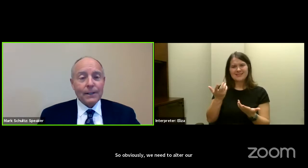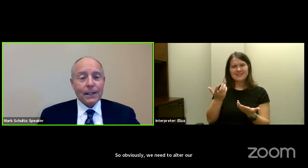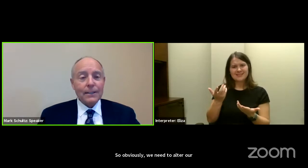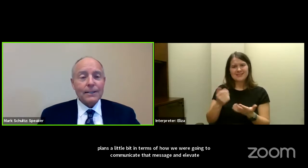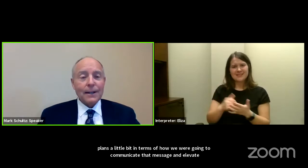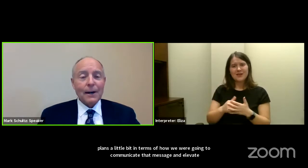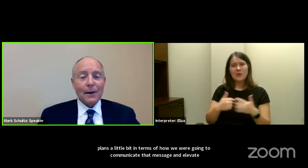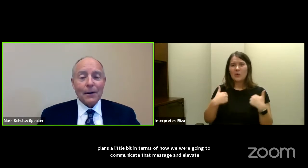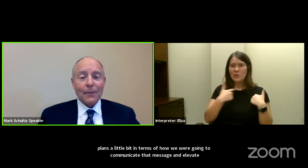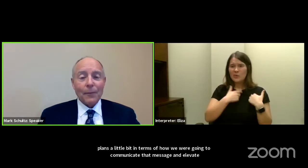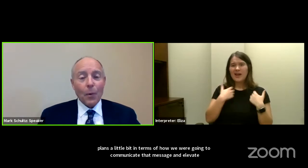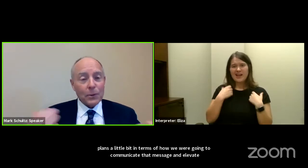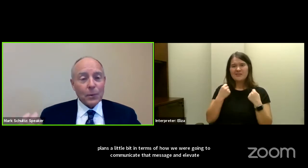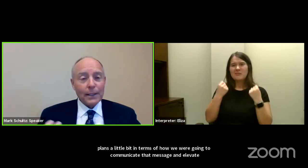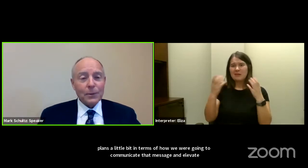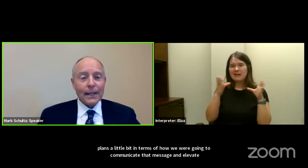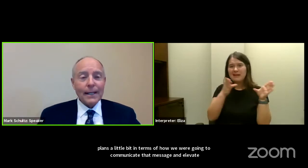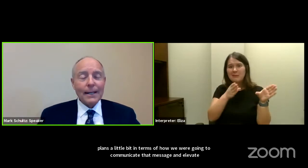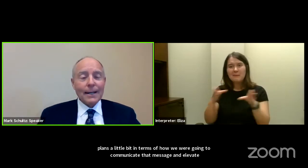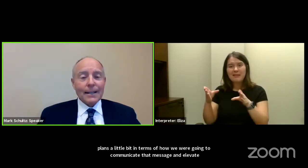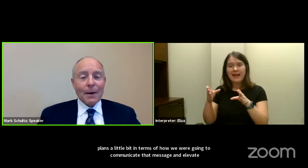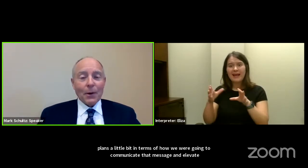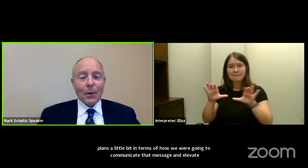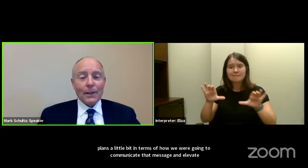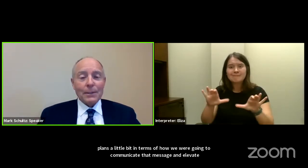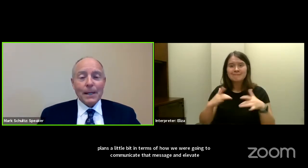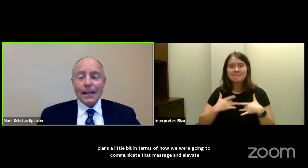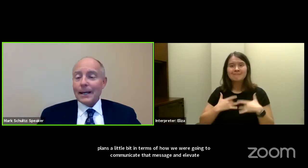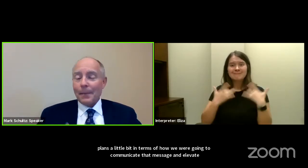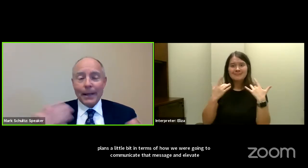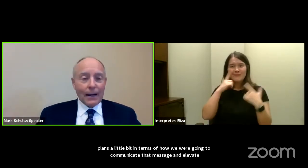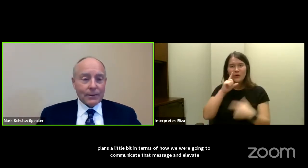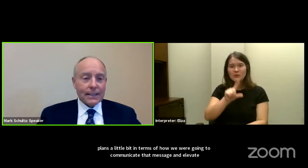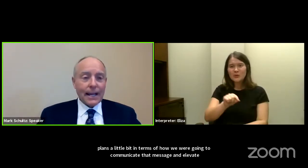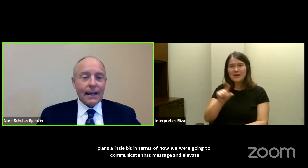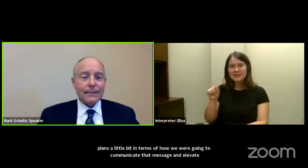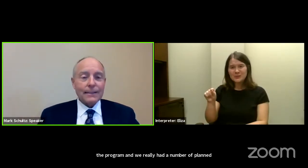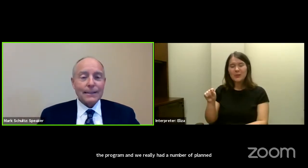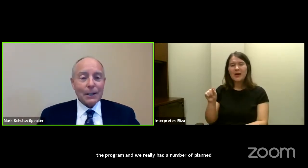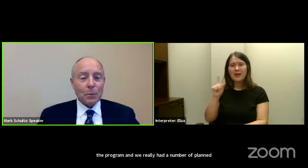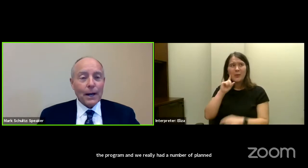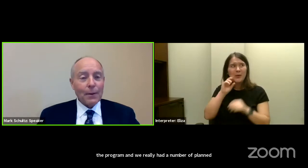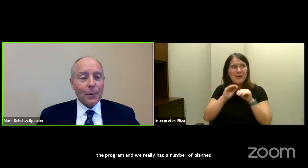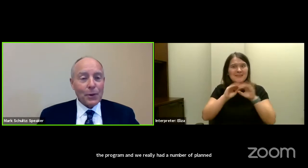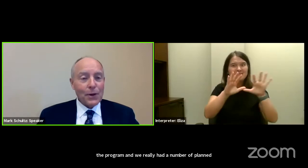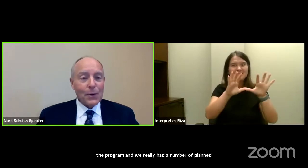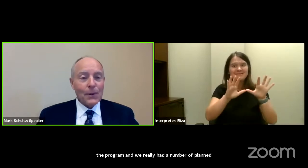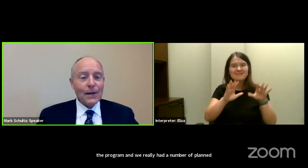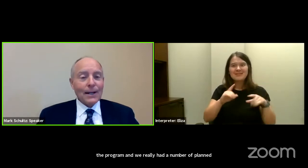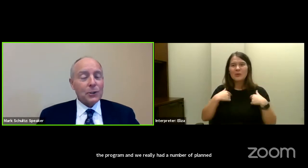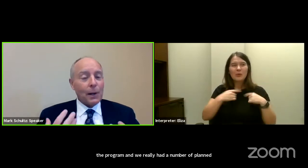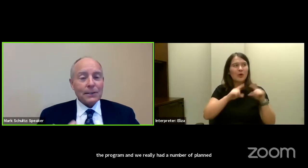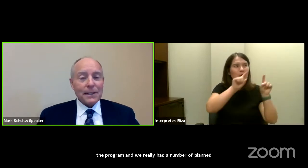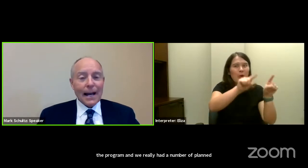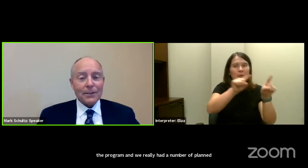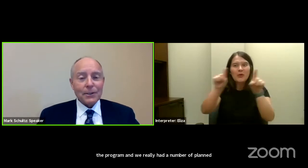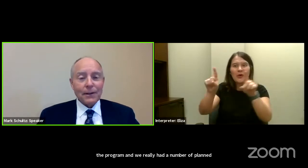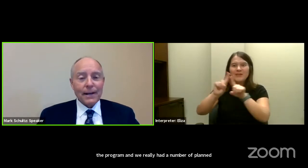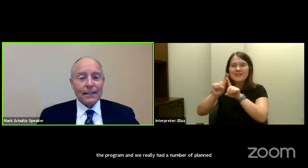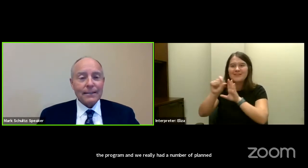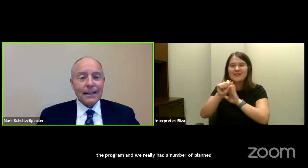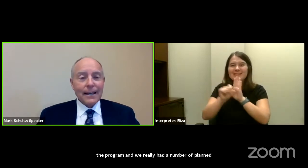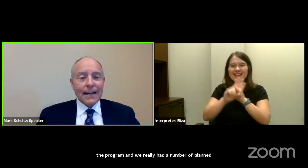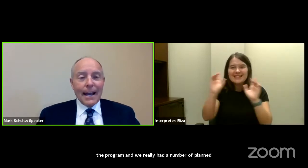activities for 2020 that were going to be coming out to states and celebrating with you, as well as